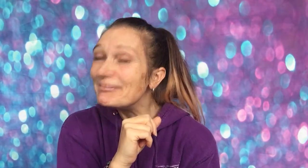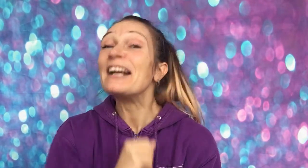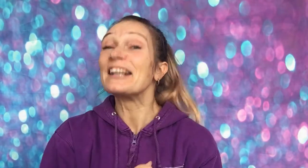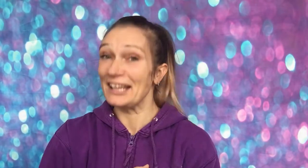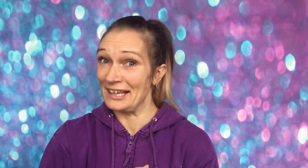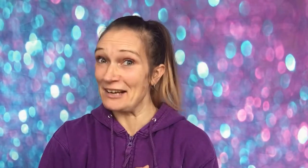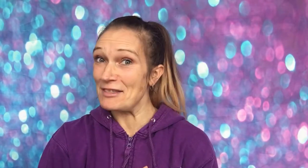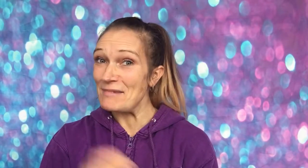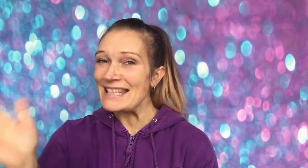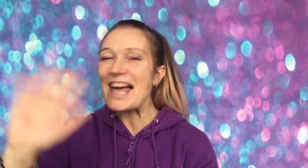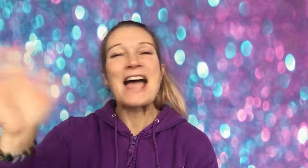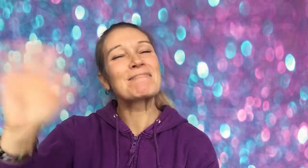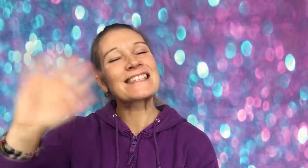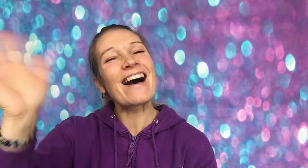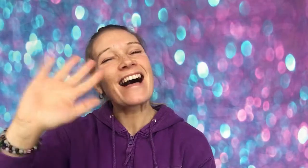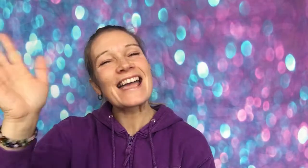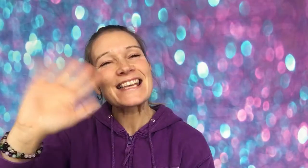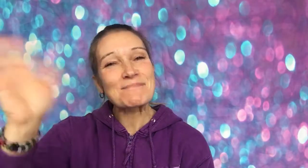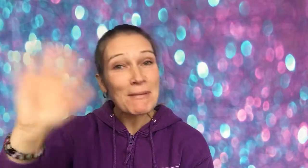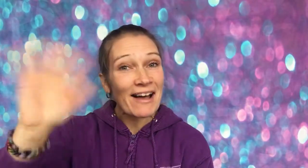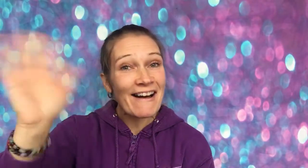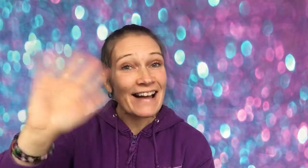Good luck with the bed times guys. Bye bye. Bye